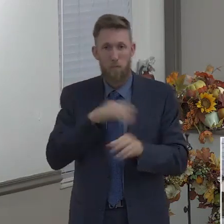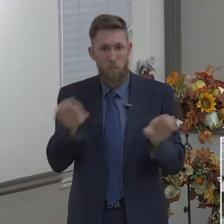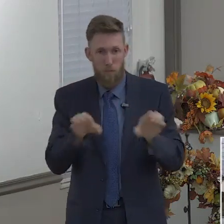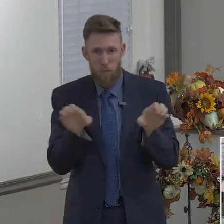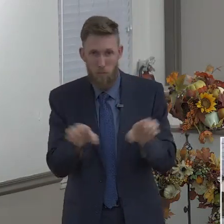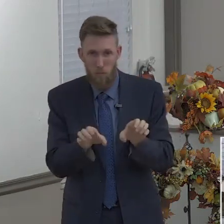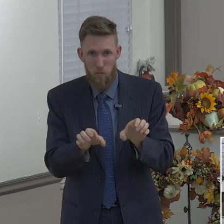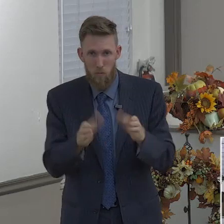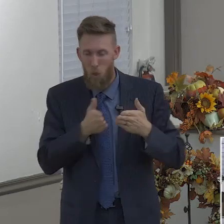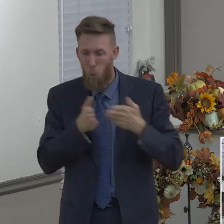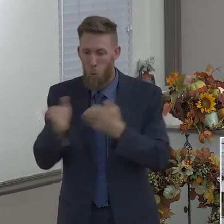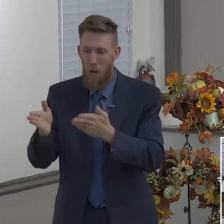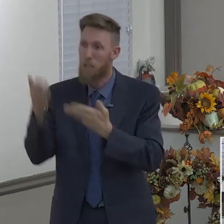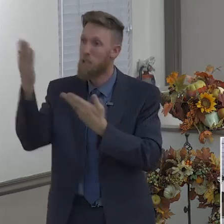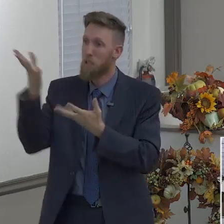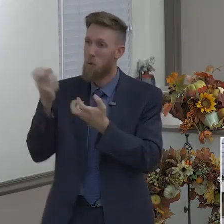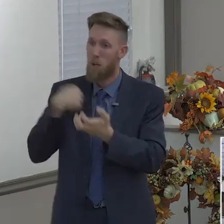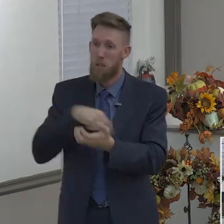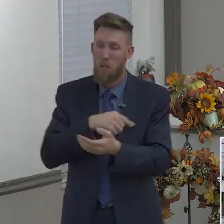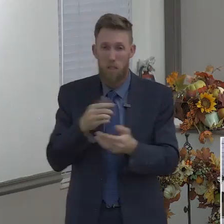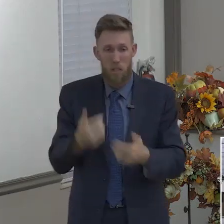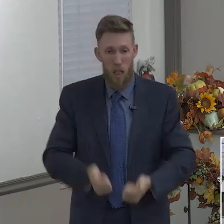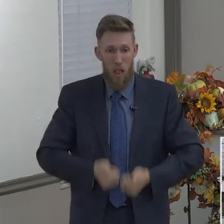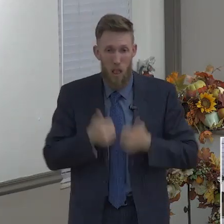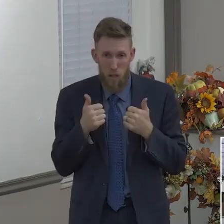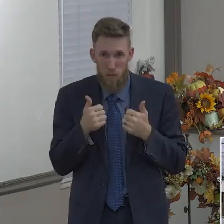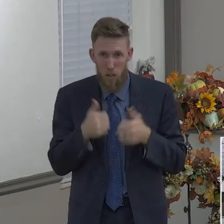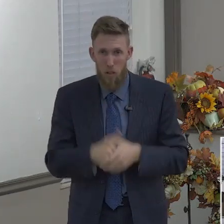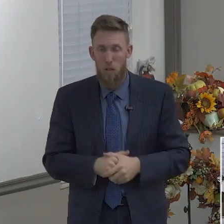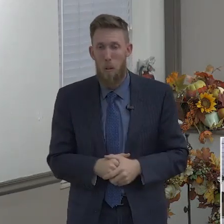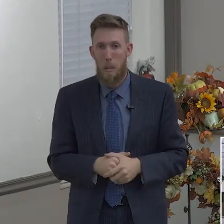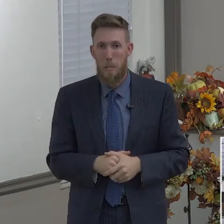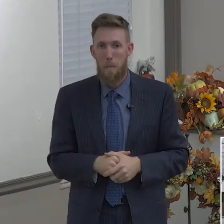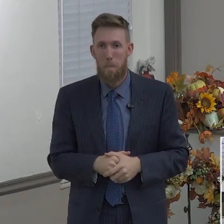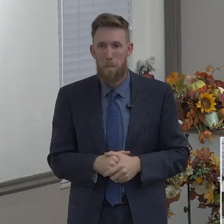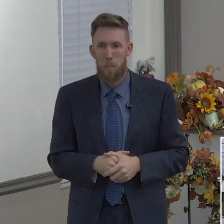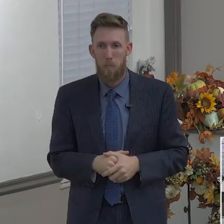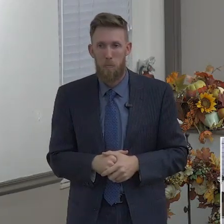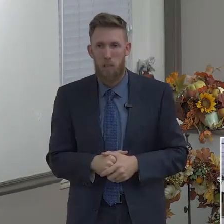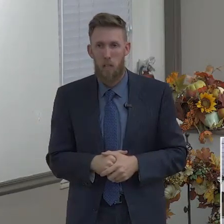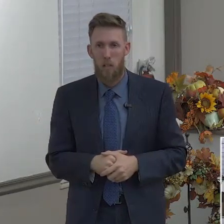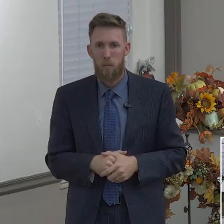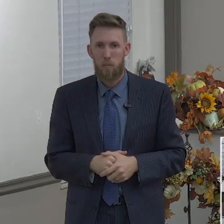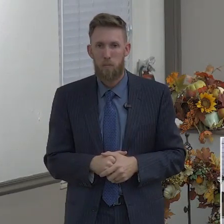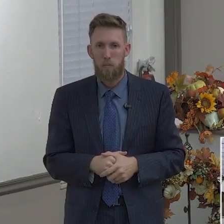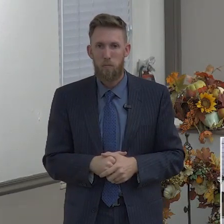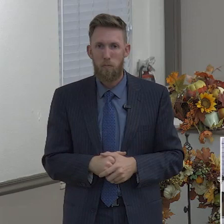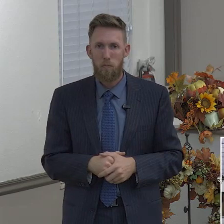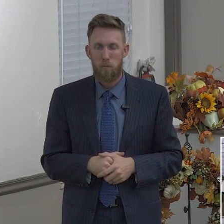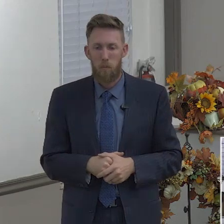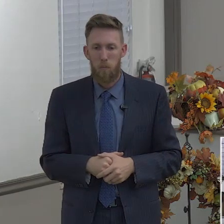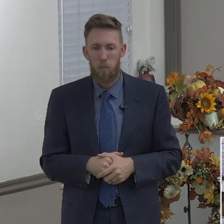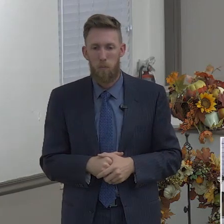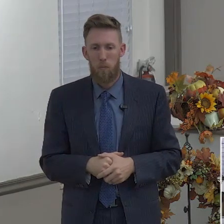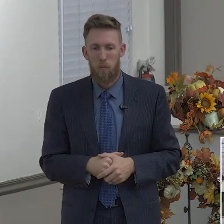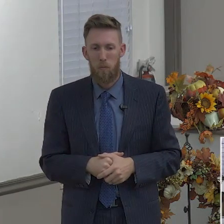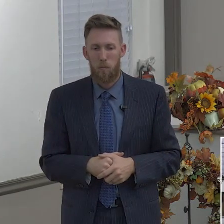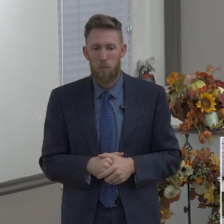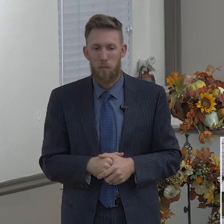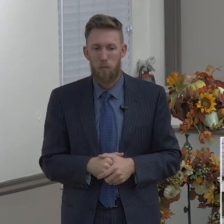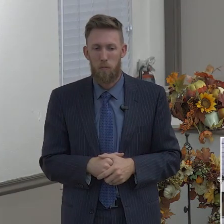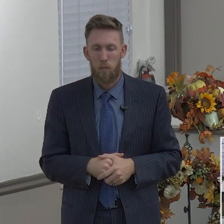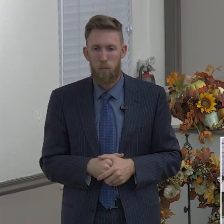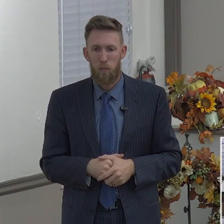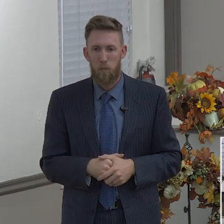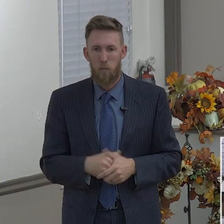So if you lack these things, will have no spiritual perception. And then next, it says you will forget from whence you came. It says in the verse here